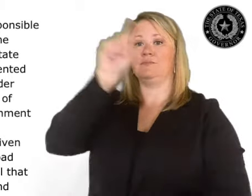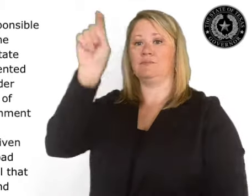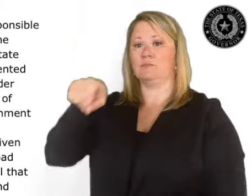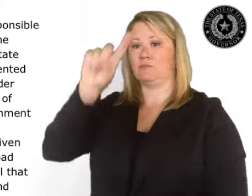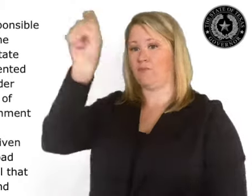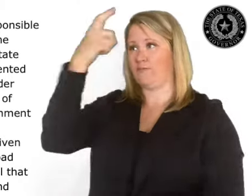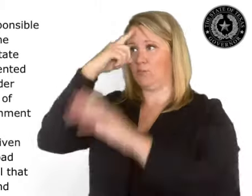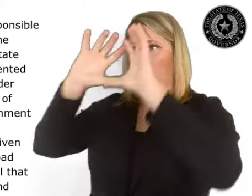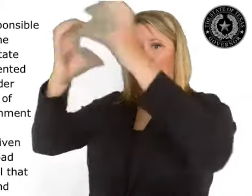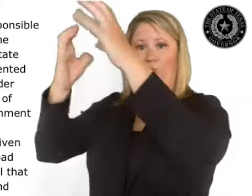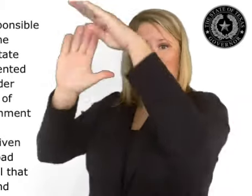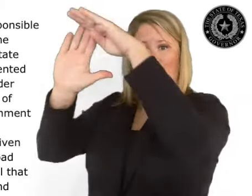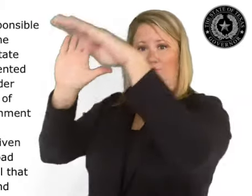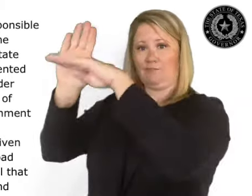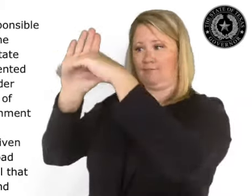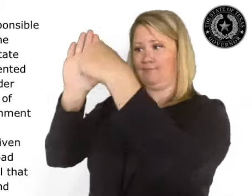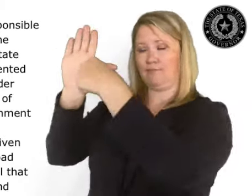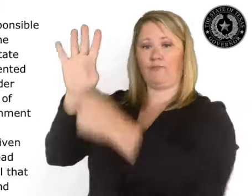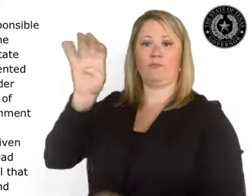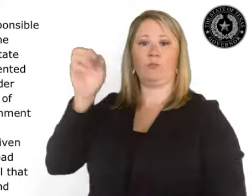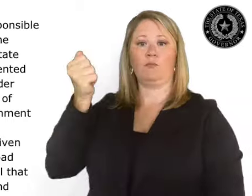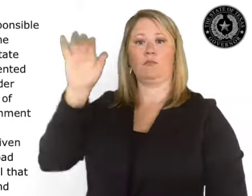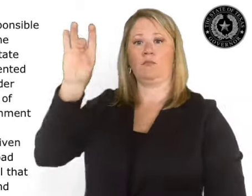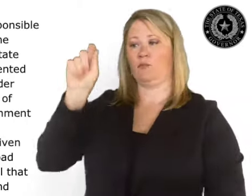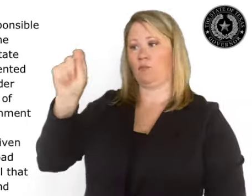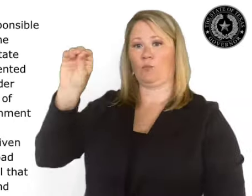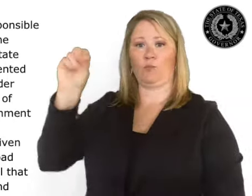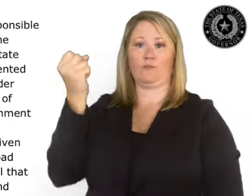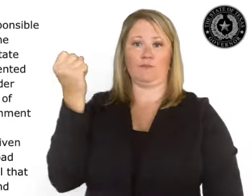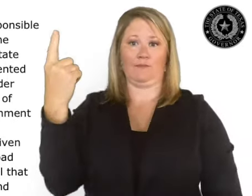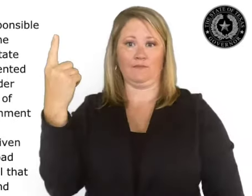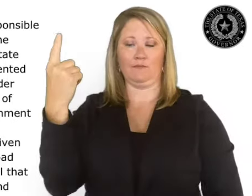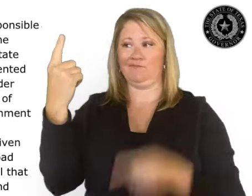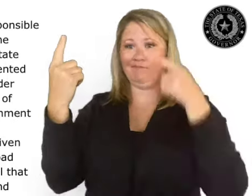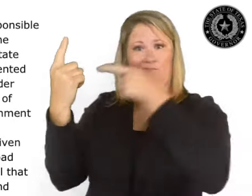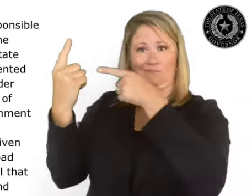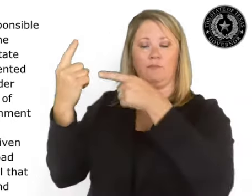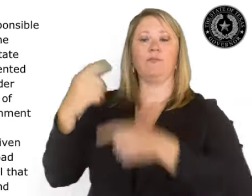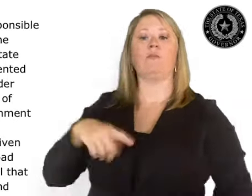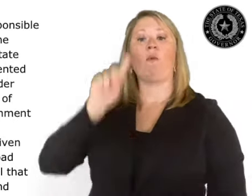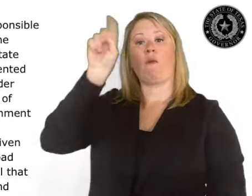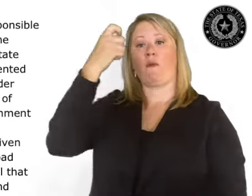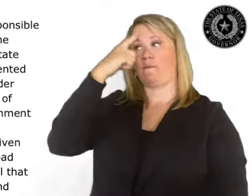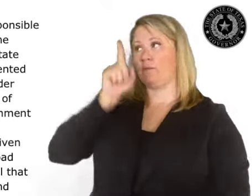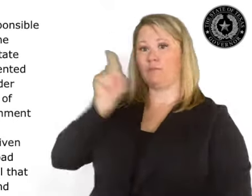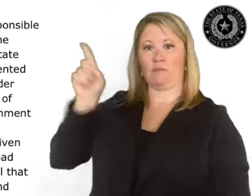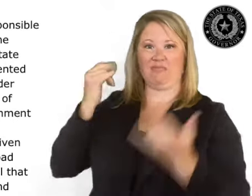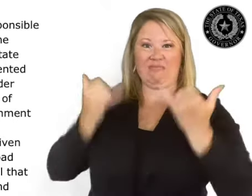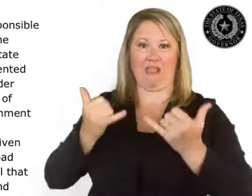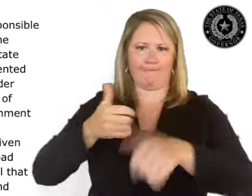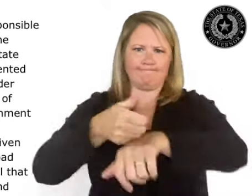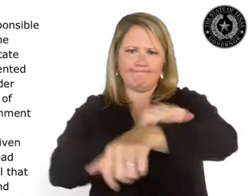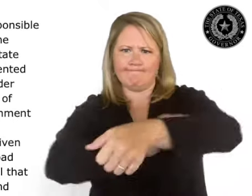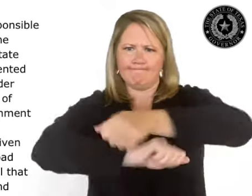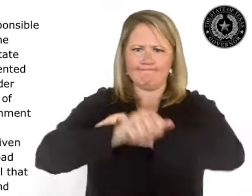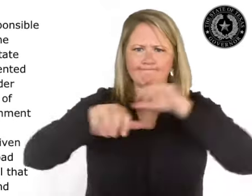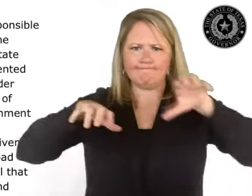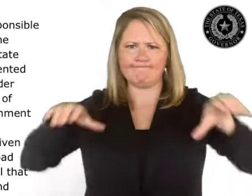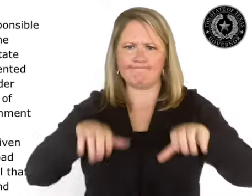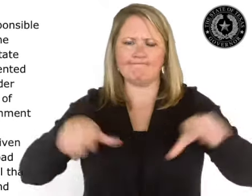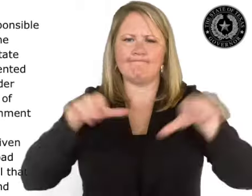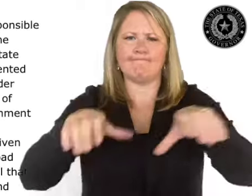the Governor is responsible for meeting the dangers to the dangers to and people presented by disasters, under Section